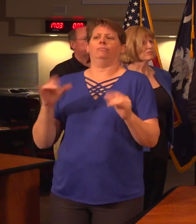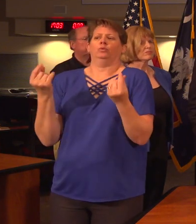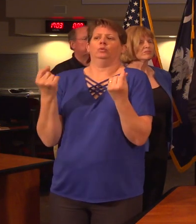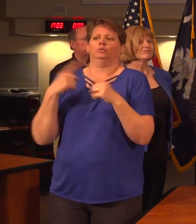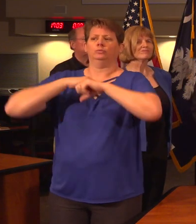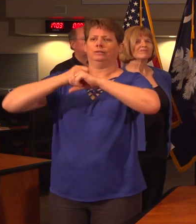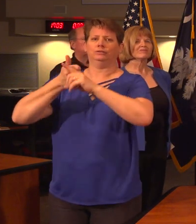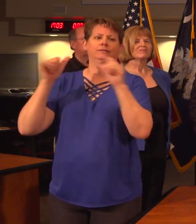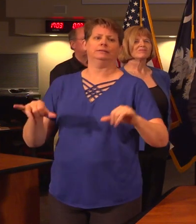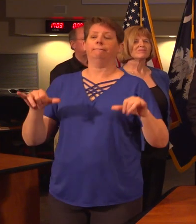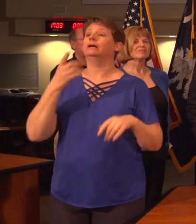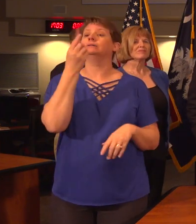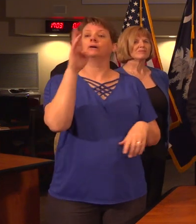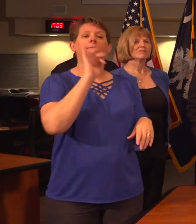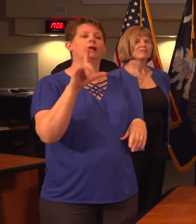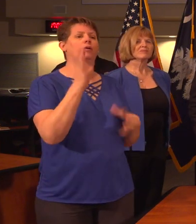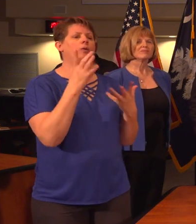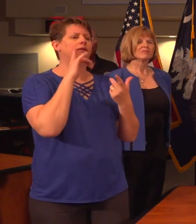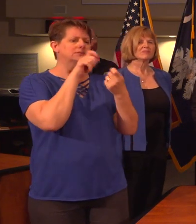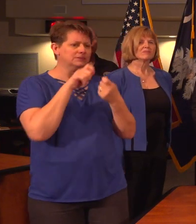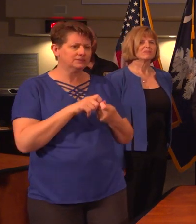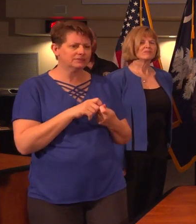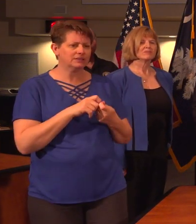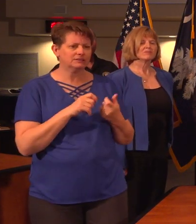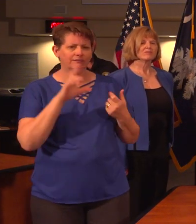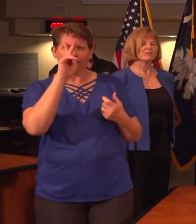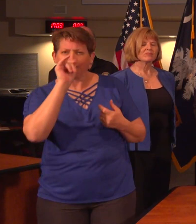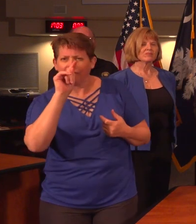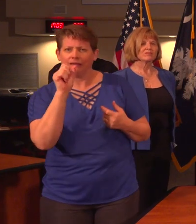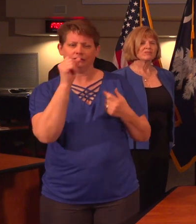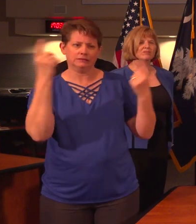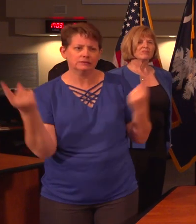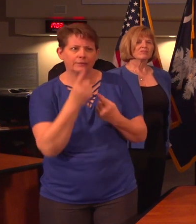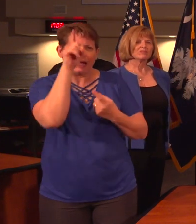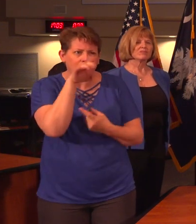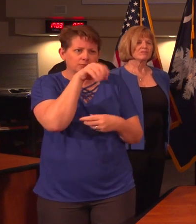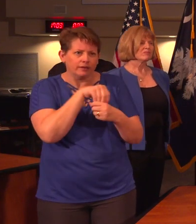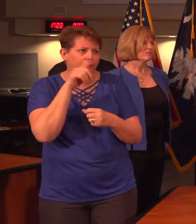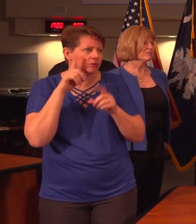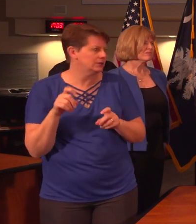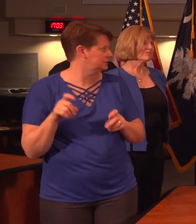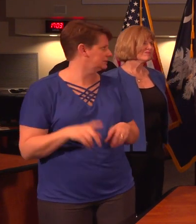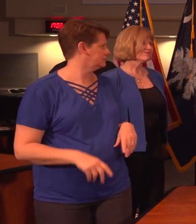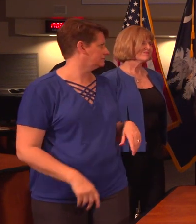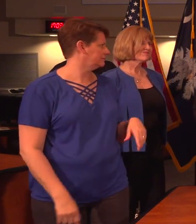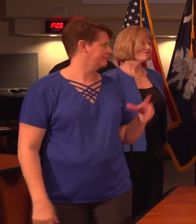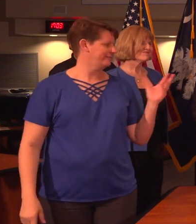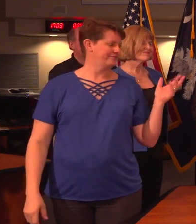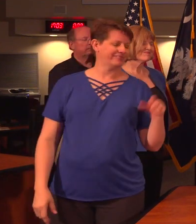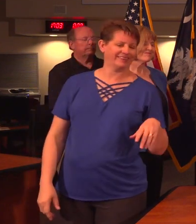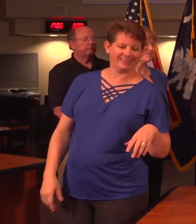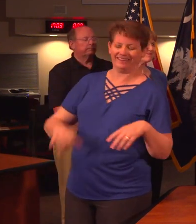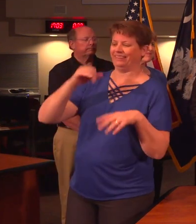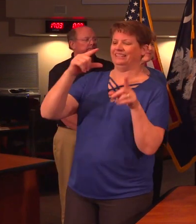to do Dr. Bell what are the specifics of these kits? Is there a certain thing that has to be in it for the testing? So